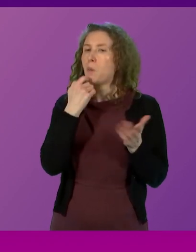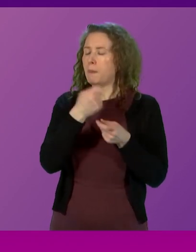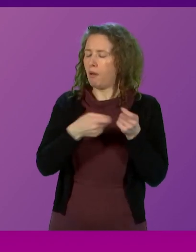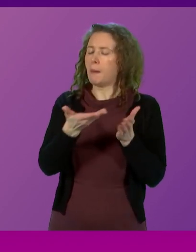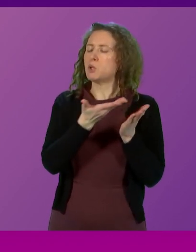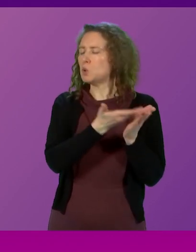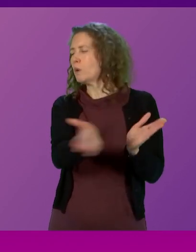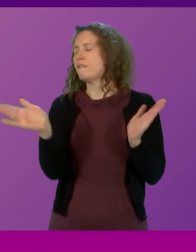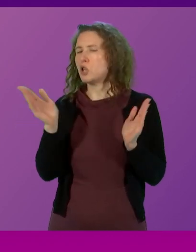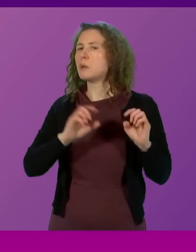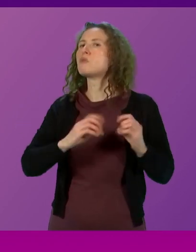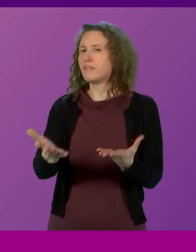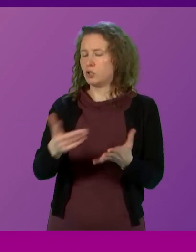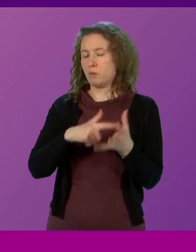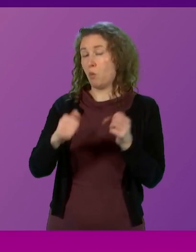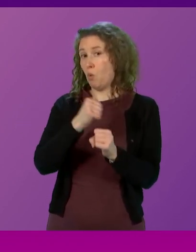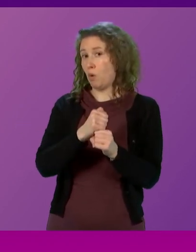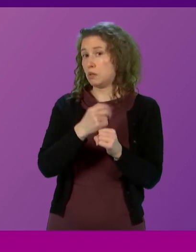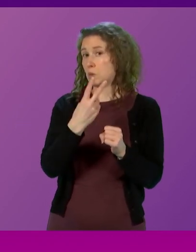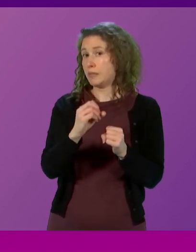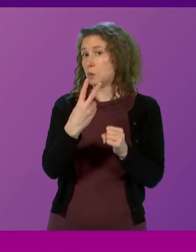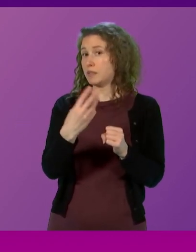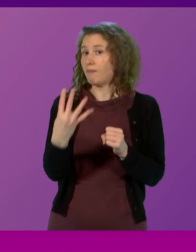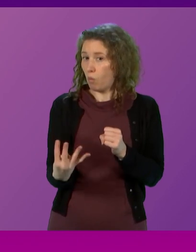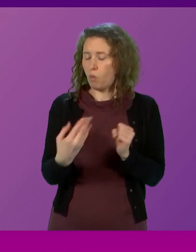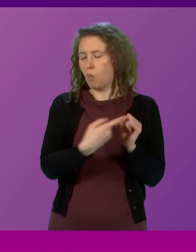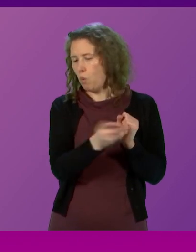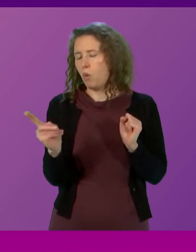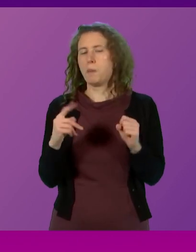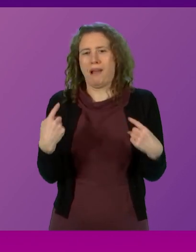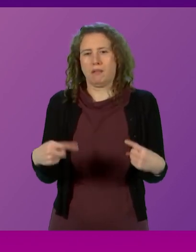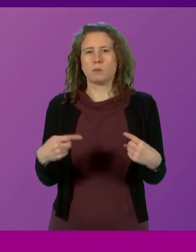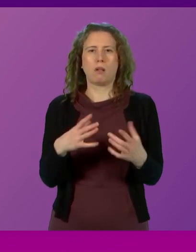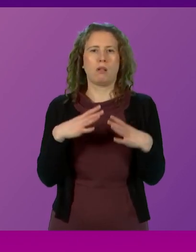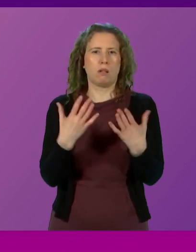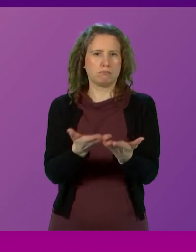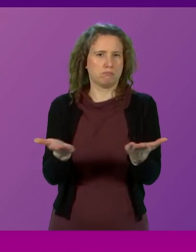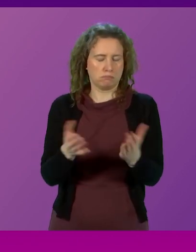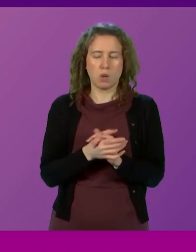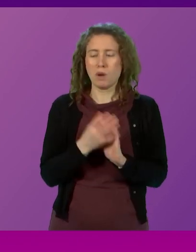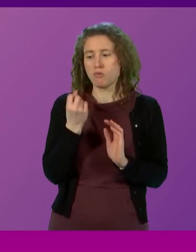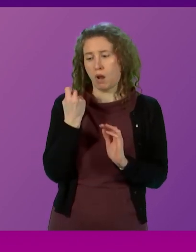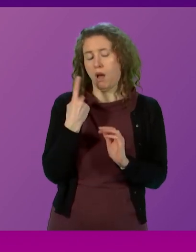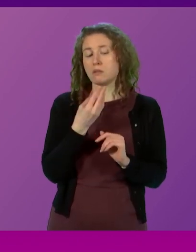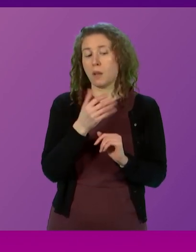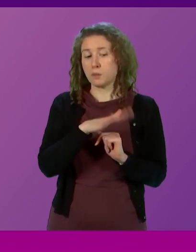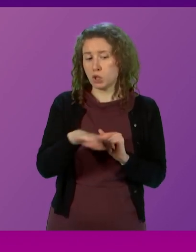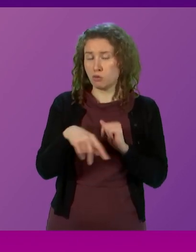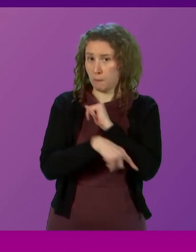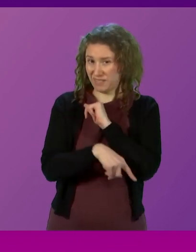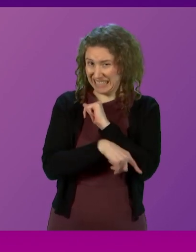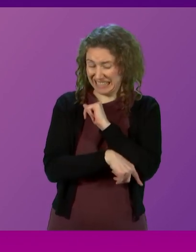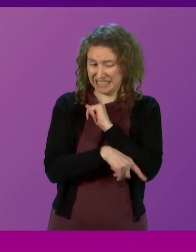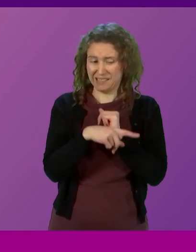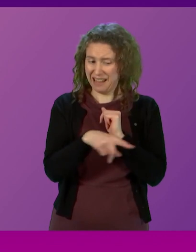in primary schools from August 2024. We recognise that some of the children in poverty whose life chances